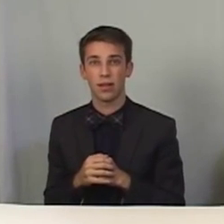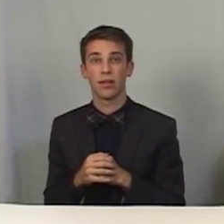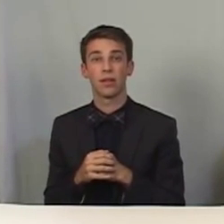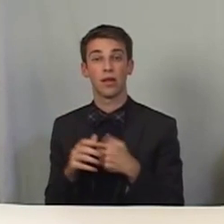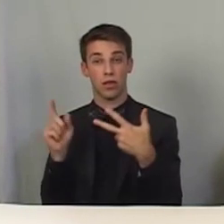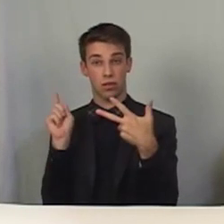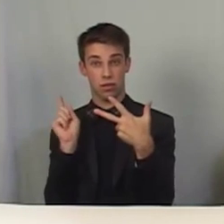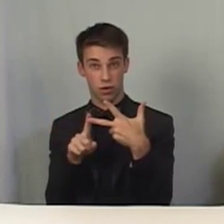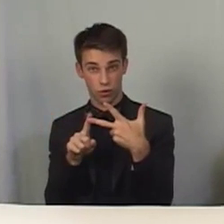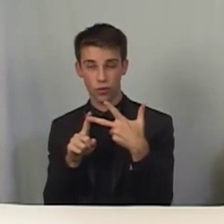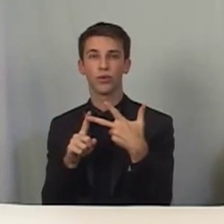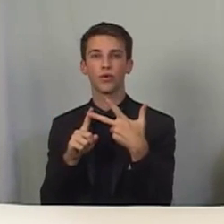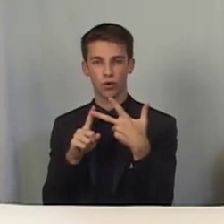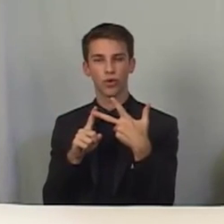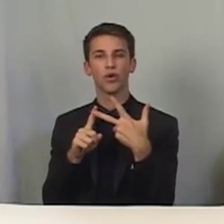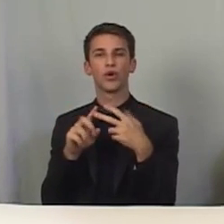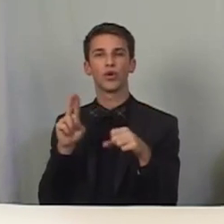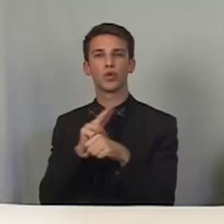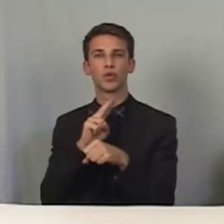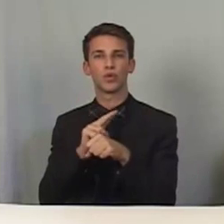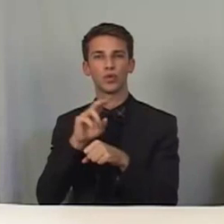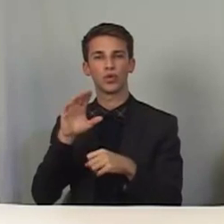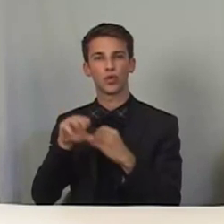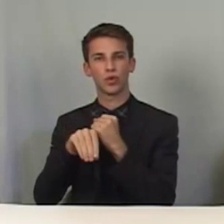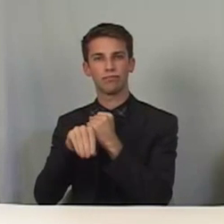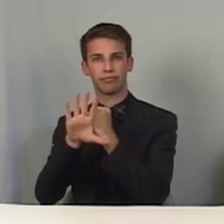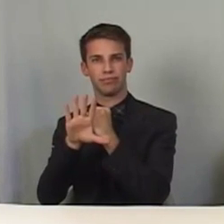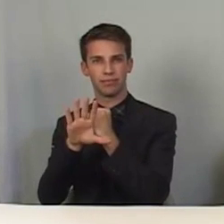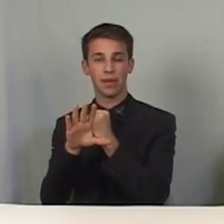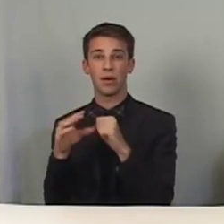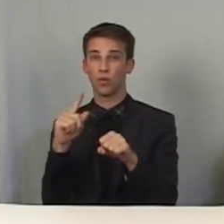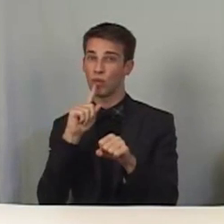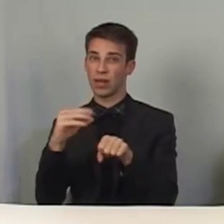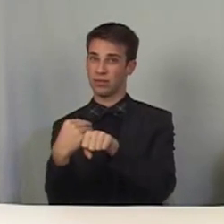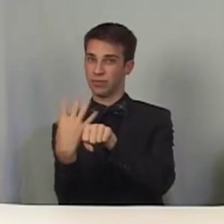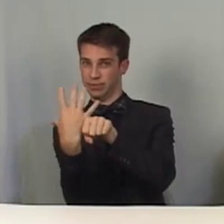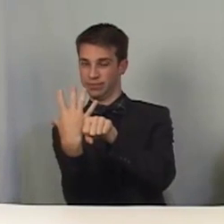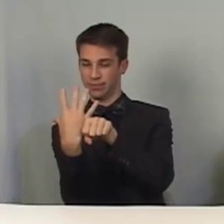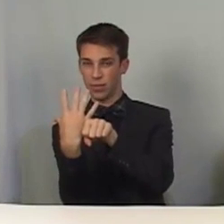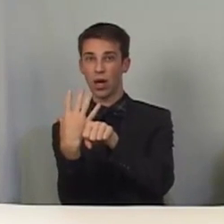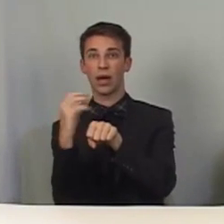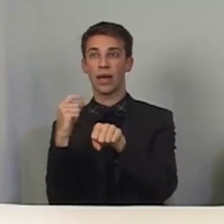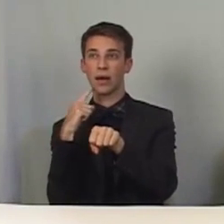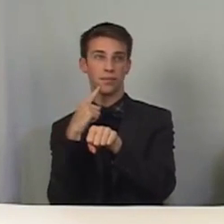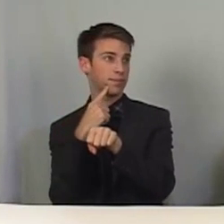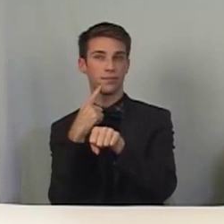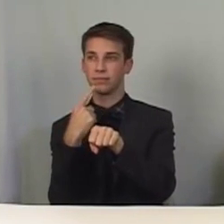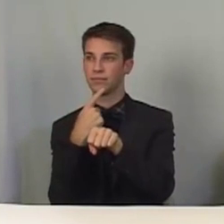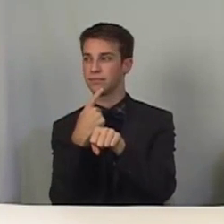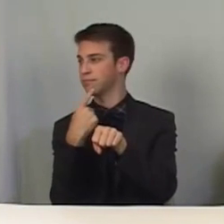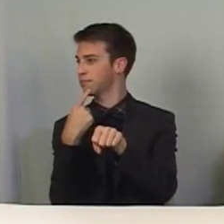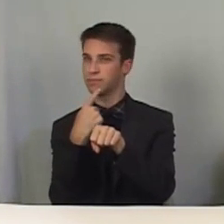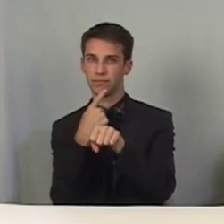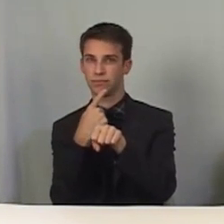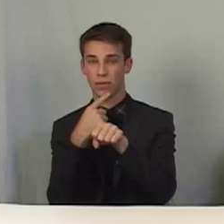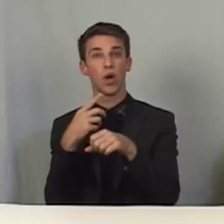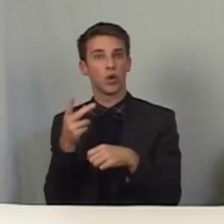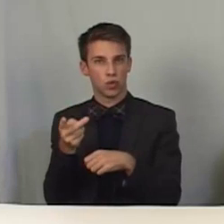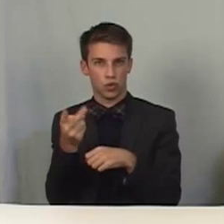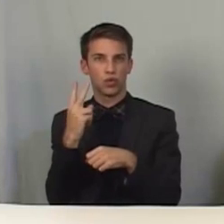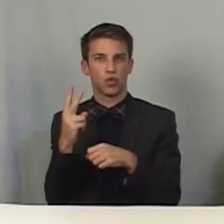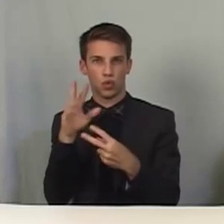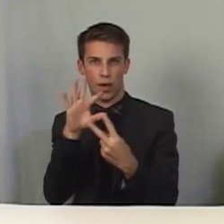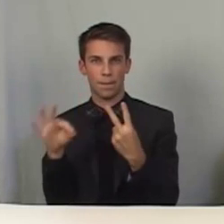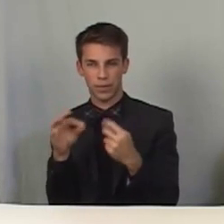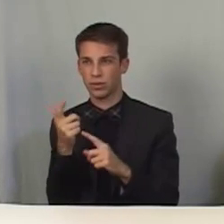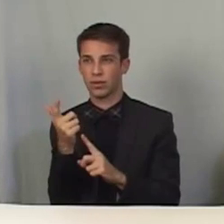Third is the FaceTime camera. Move your head to trigger the switch. You can use the camera as two switches.